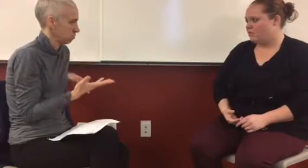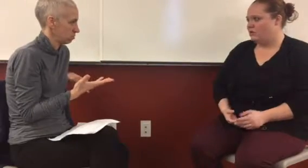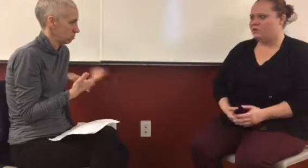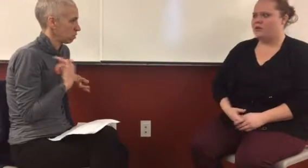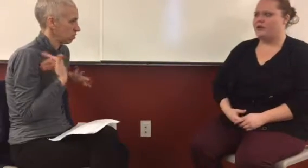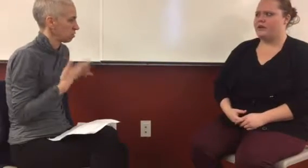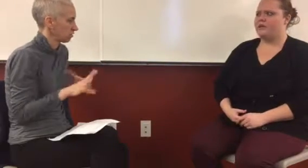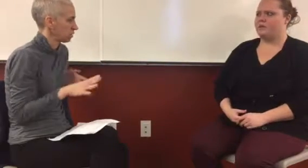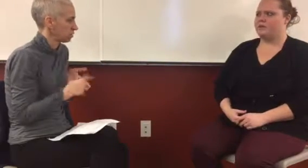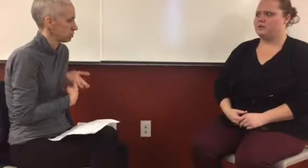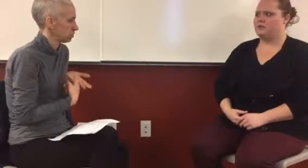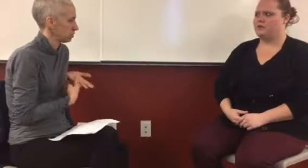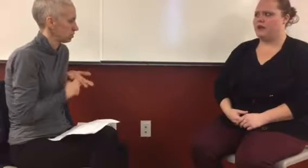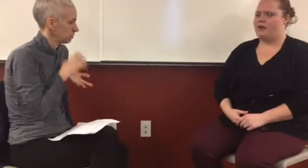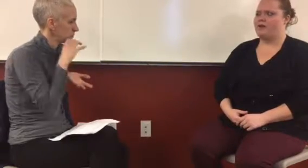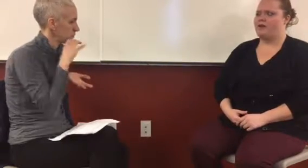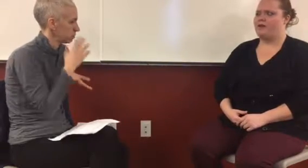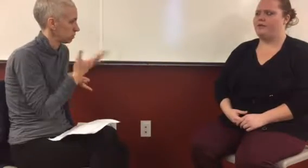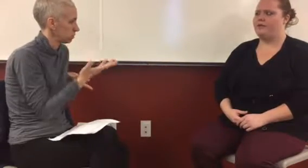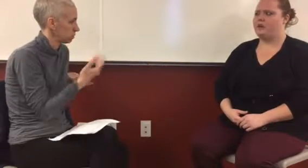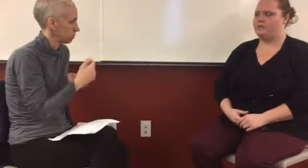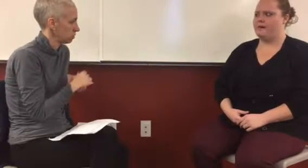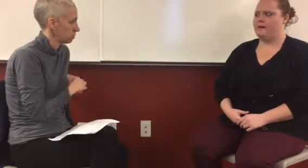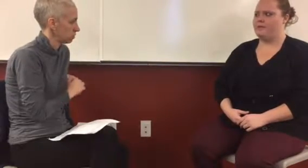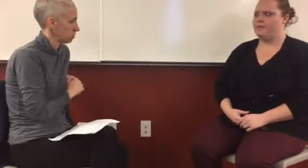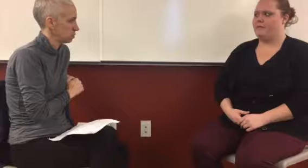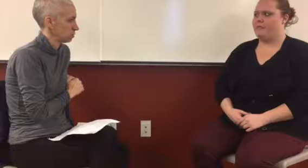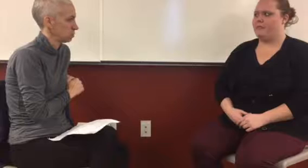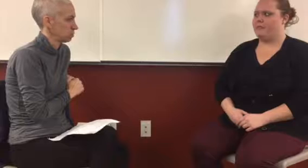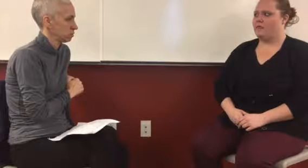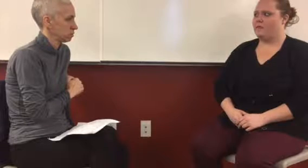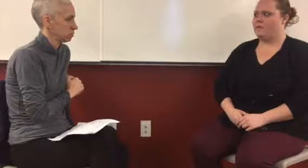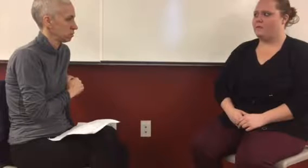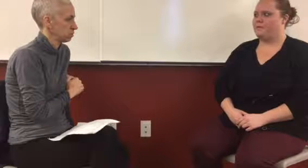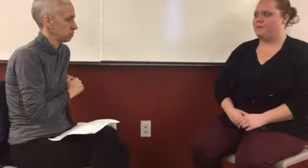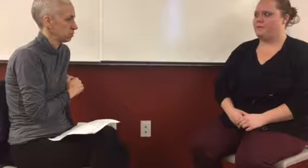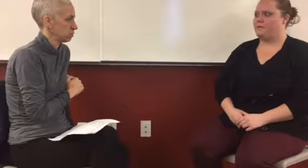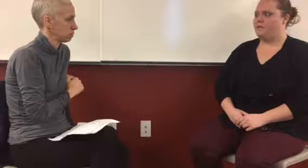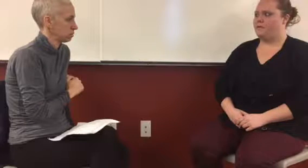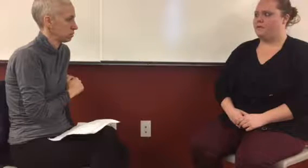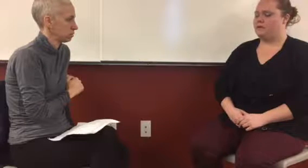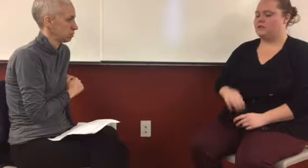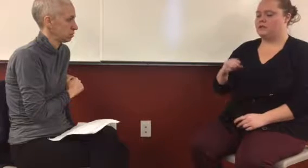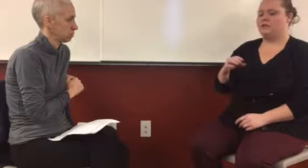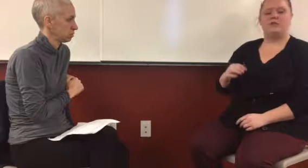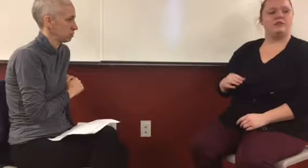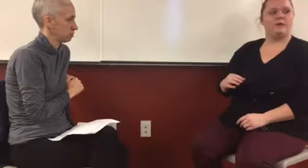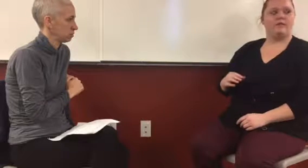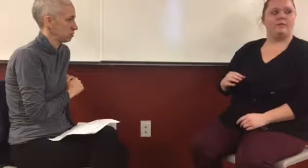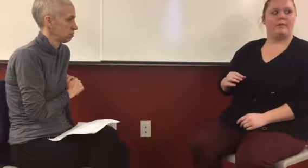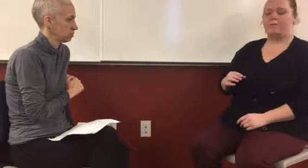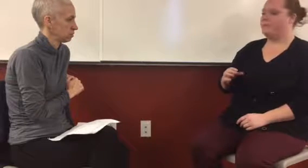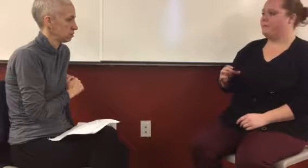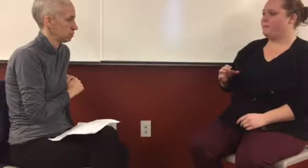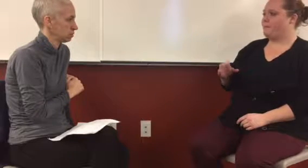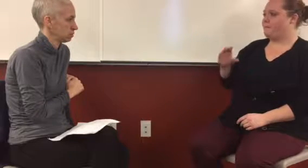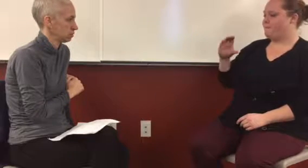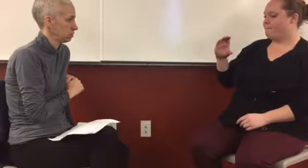You should already know this person. I don't worry. We've already talked about it. Are we talking about, Celeste? Can you spell that for me? C-E